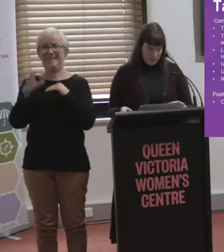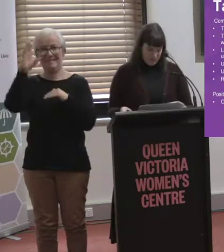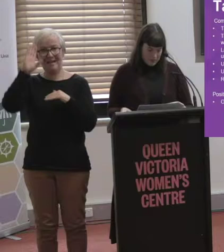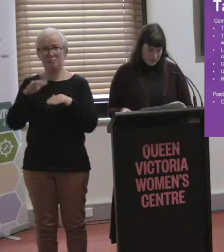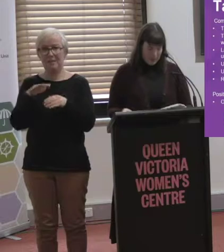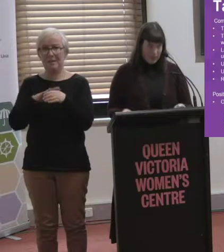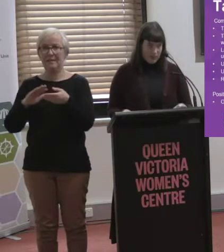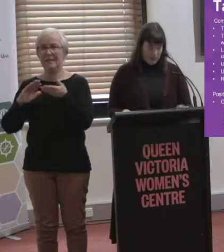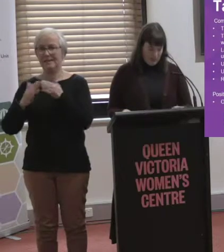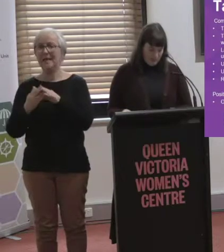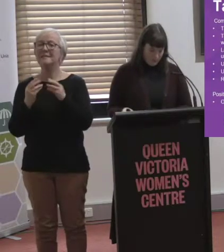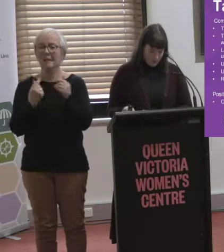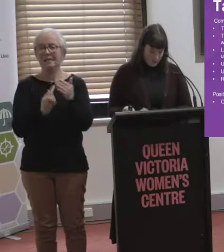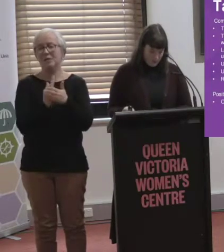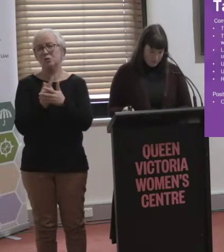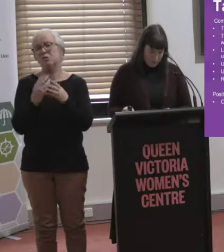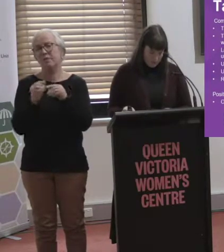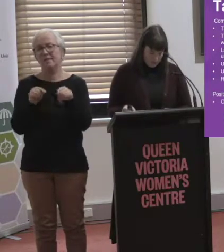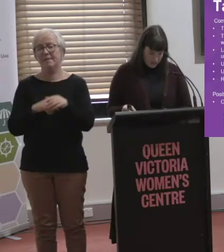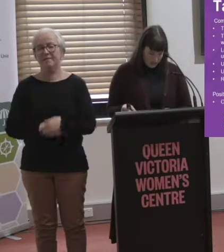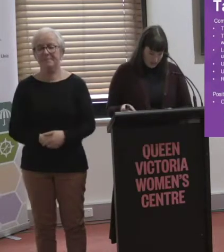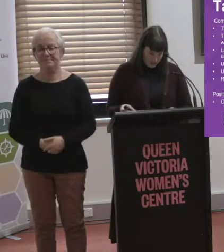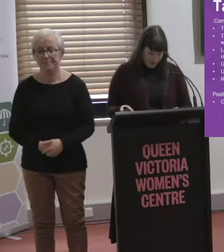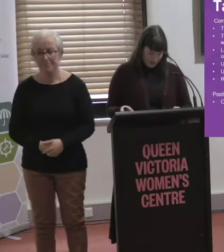up for some of our participants.